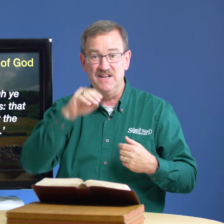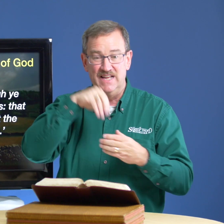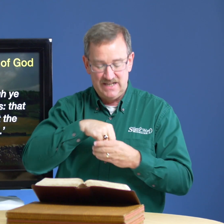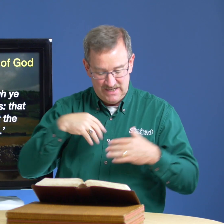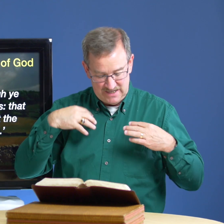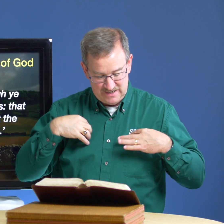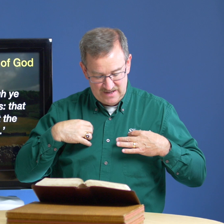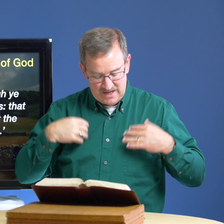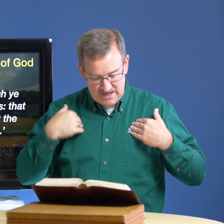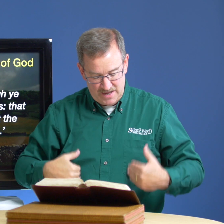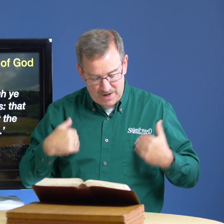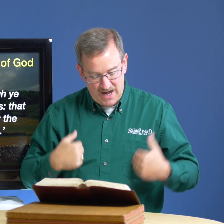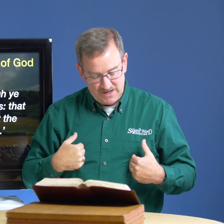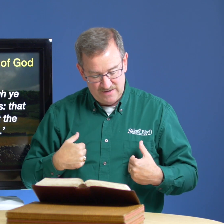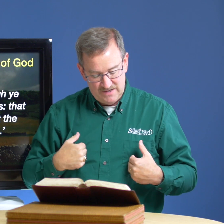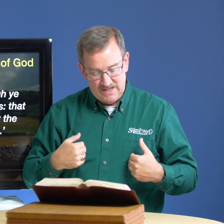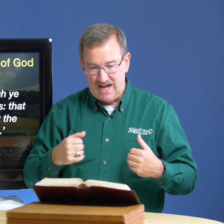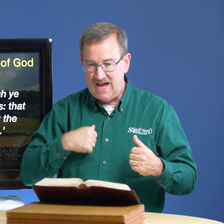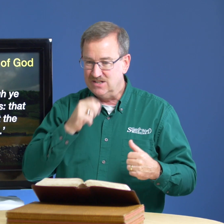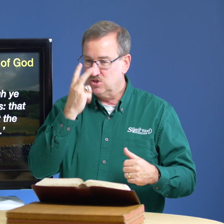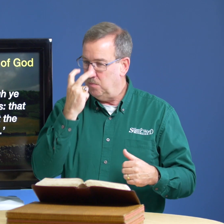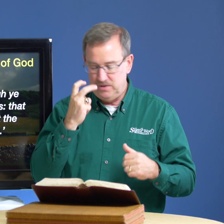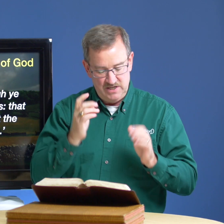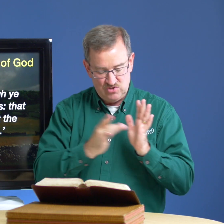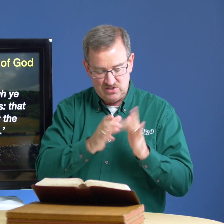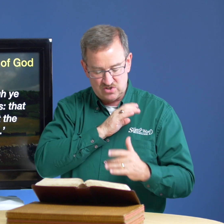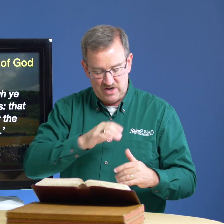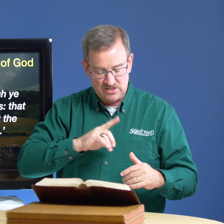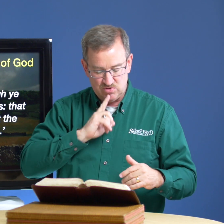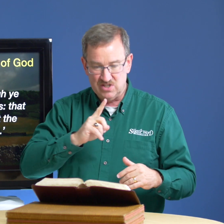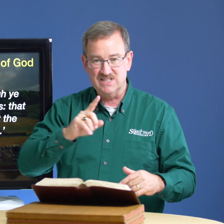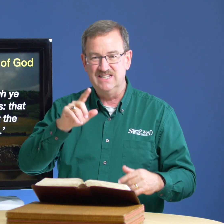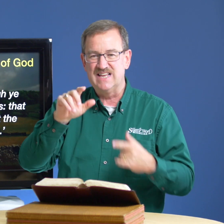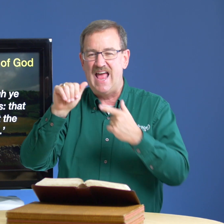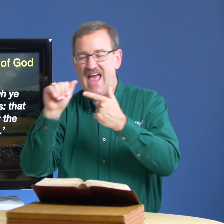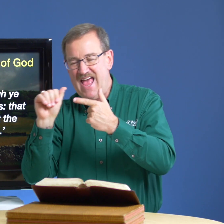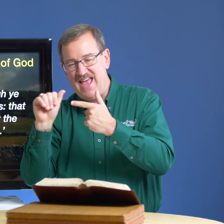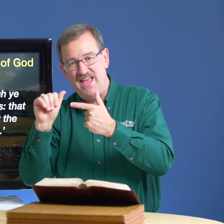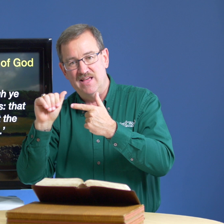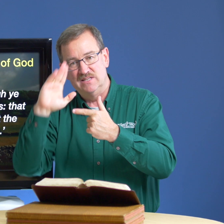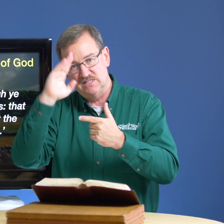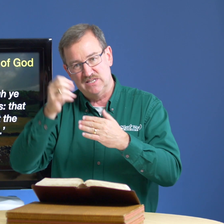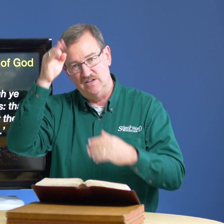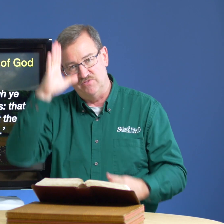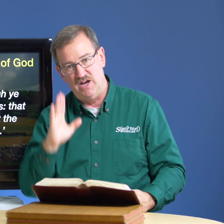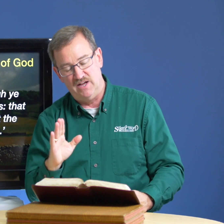in in a body i don't believe jesus christ was just is a son of god